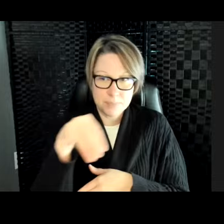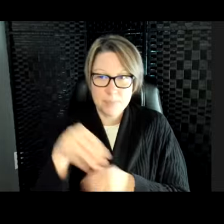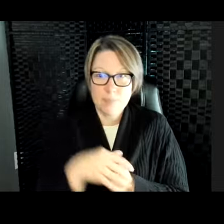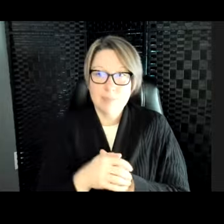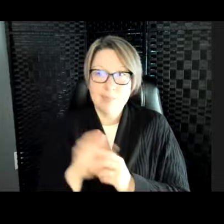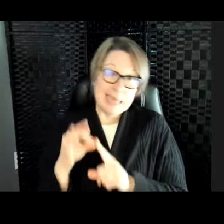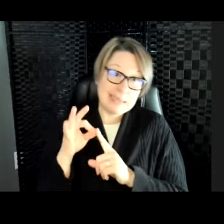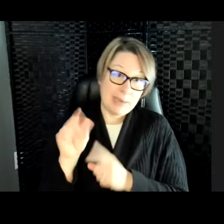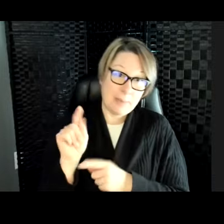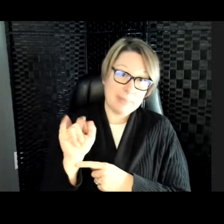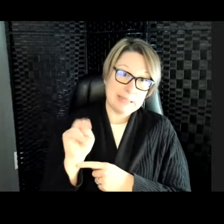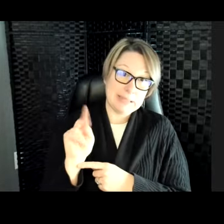she eats lettuce.